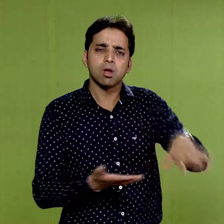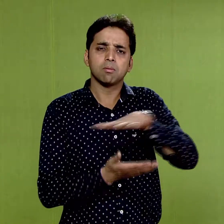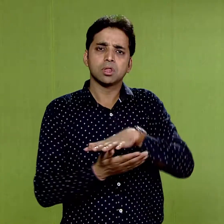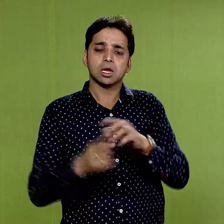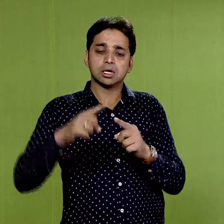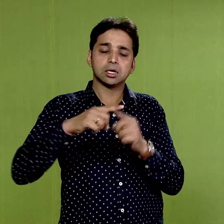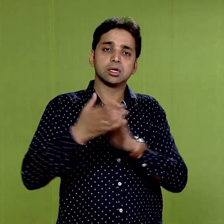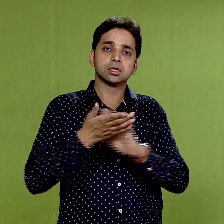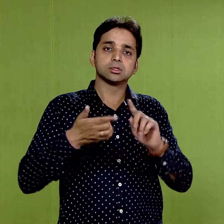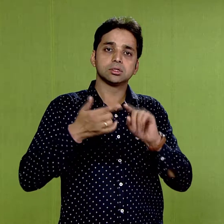atmosphere.